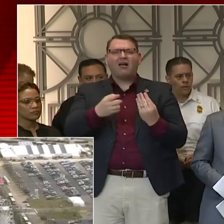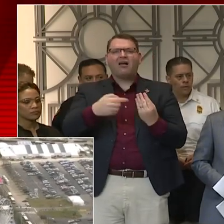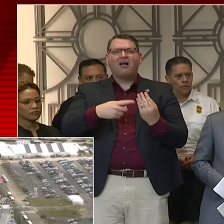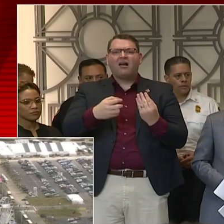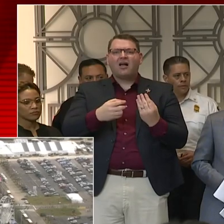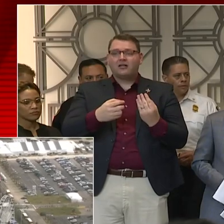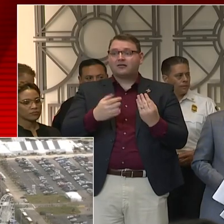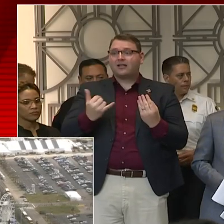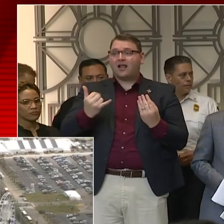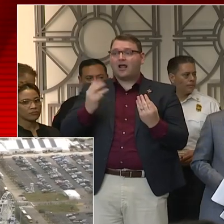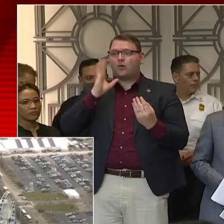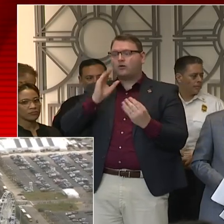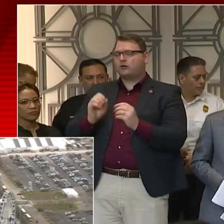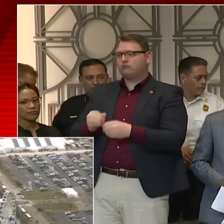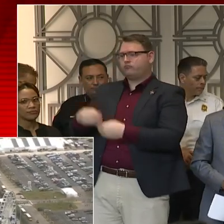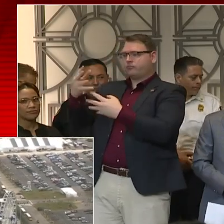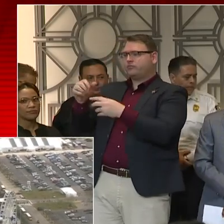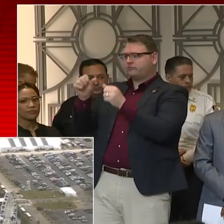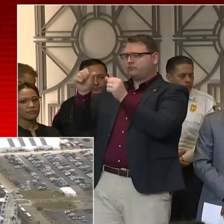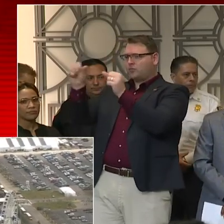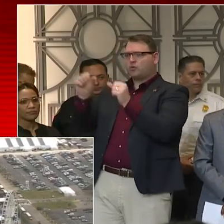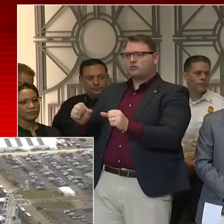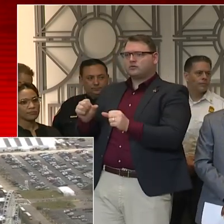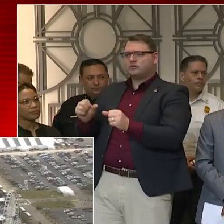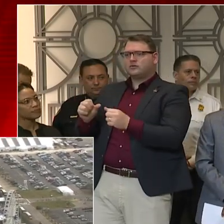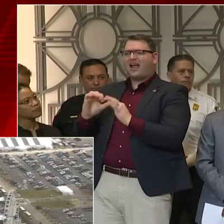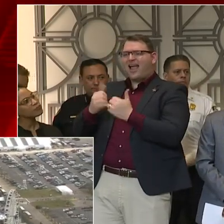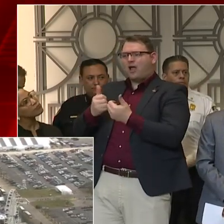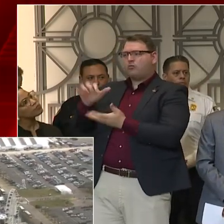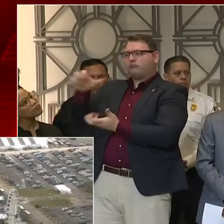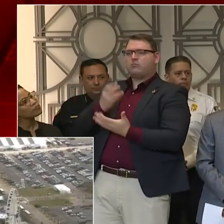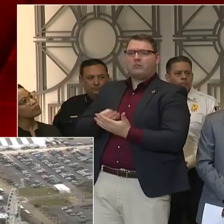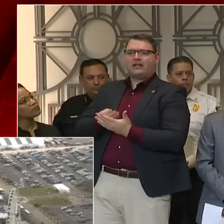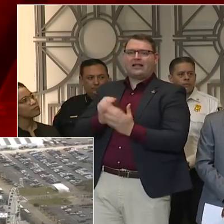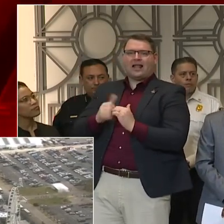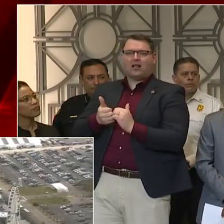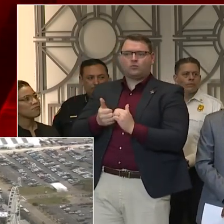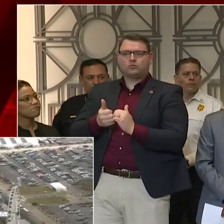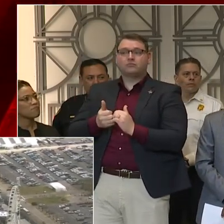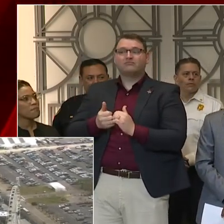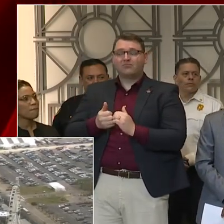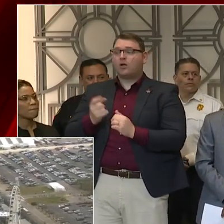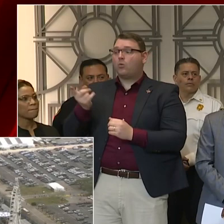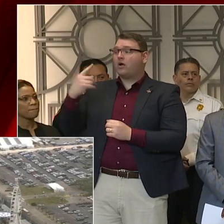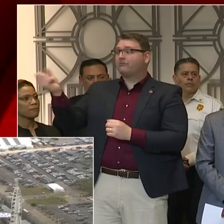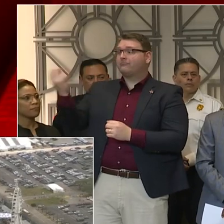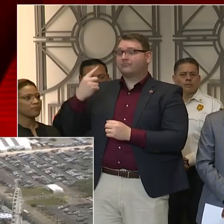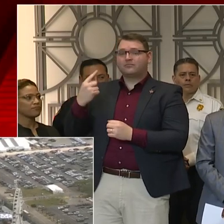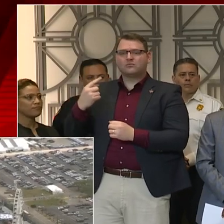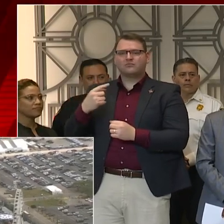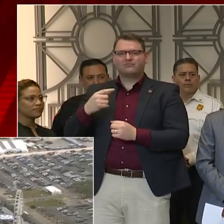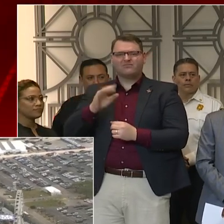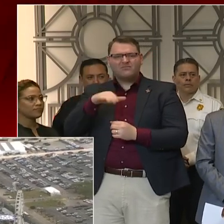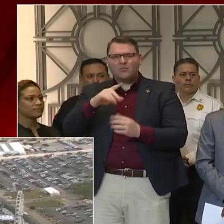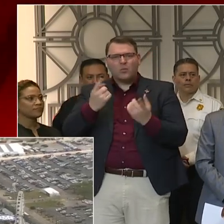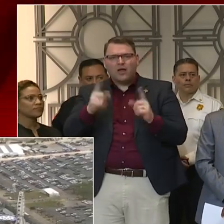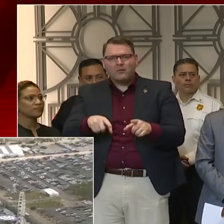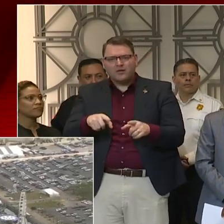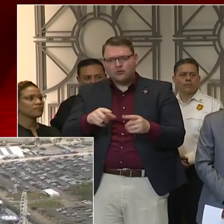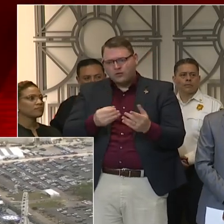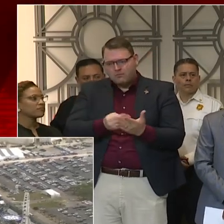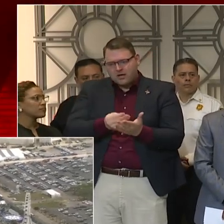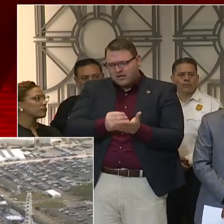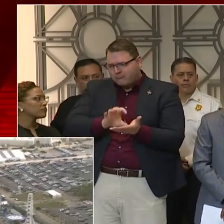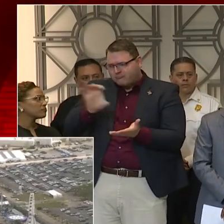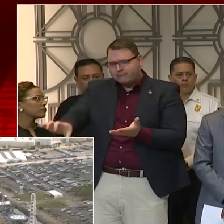other questions that I've received is, does this mean we will not be giving scholarships? And I am happy to tell you that due to the foresight of our executive